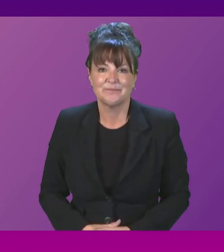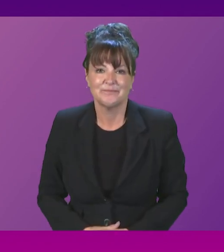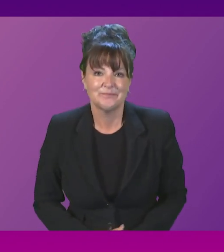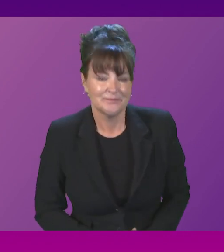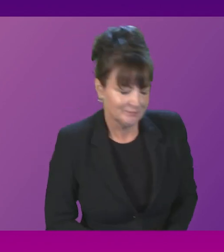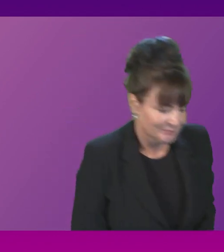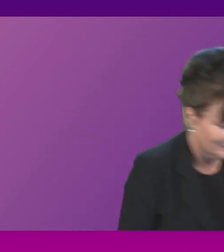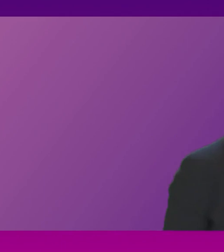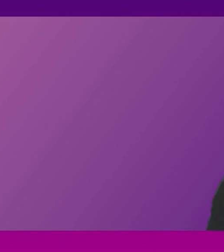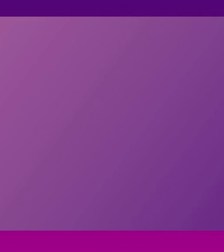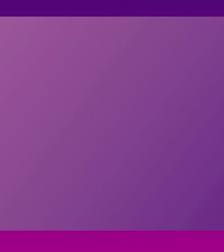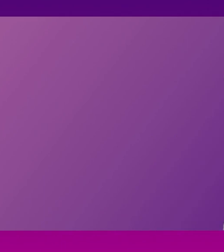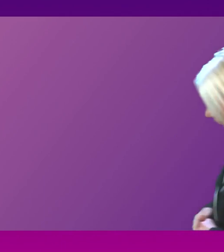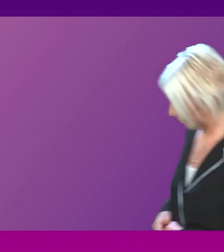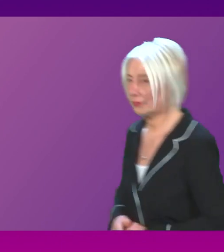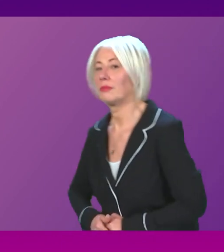four, Christine Graham.